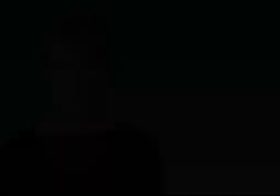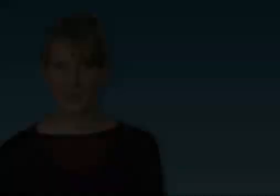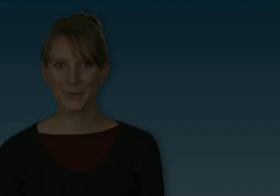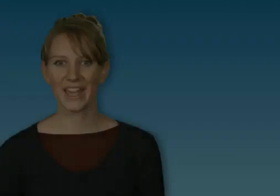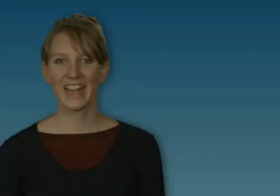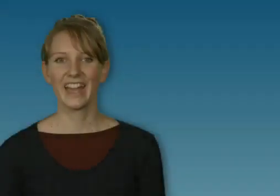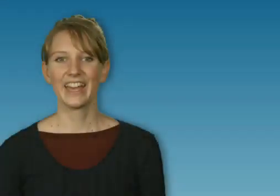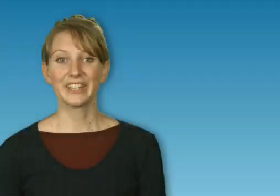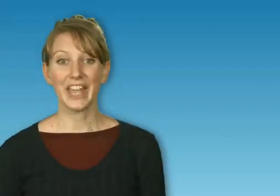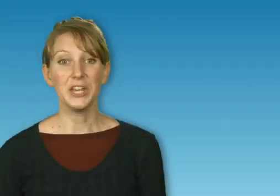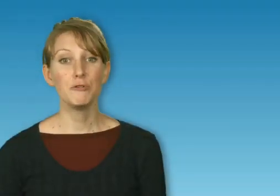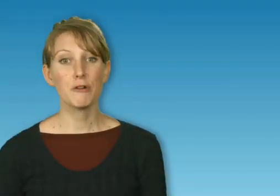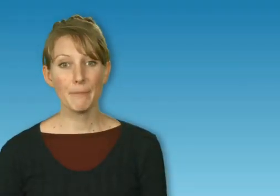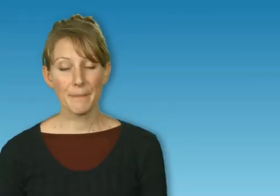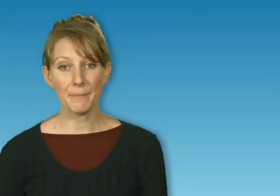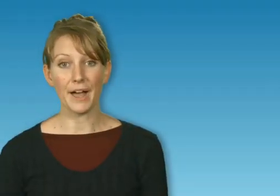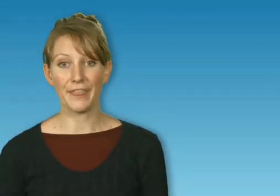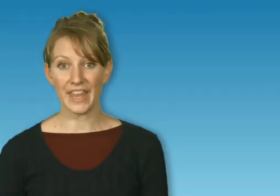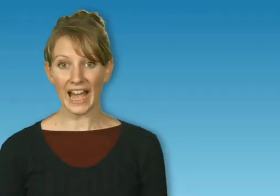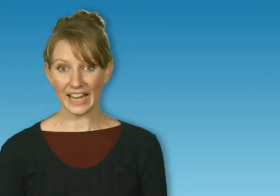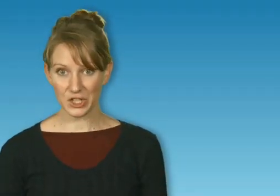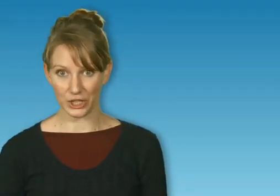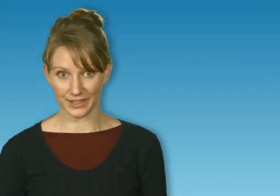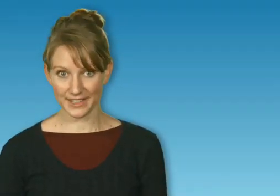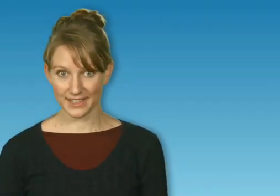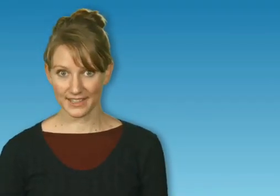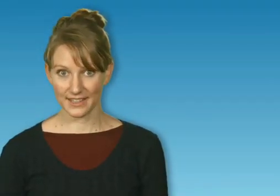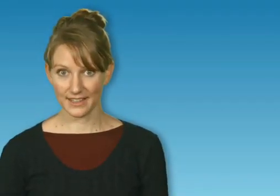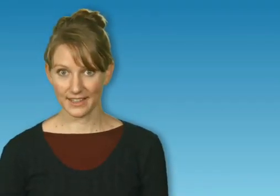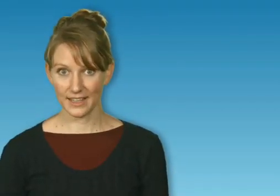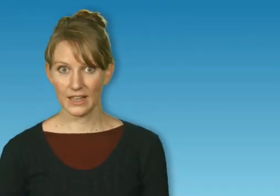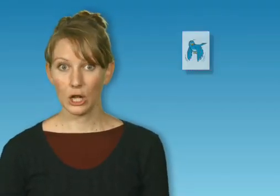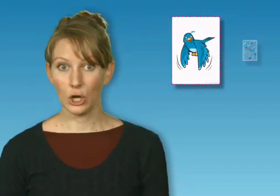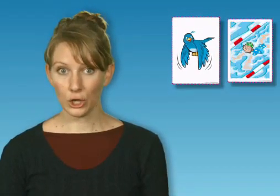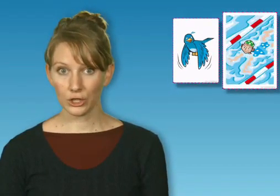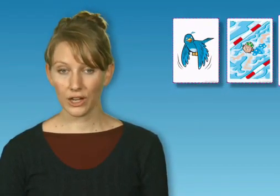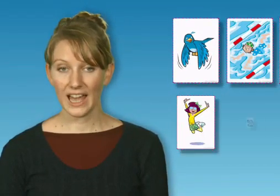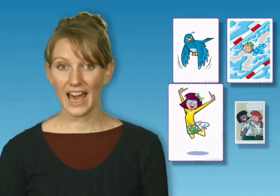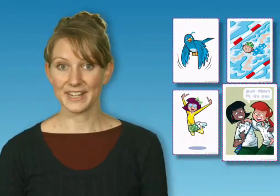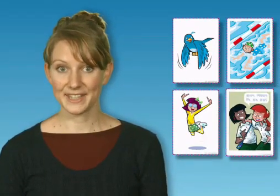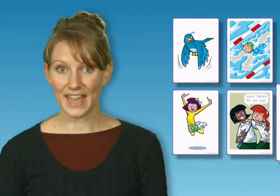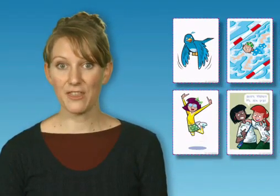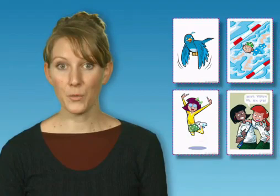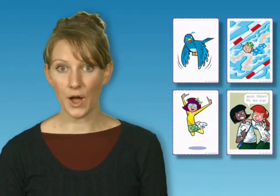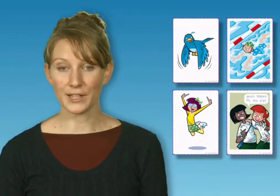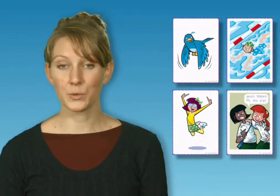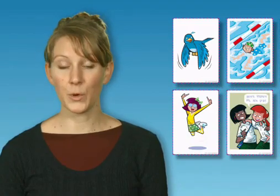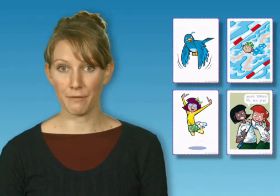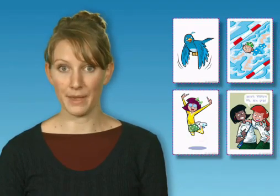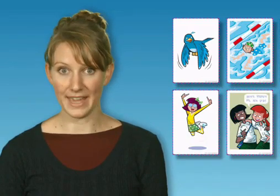can you remember the actions look and say the words with me